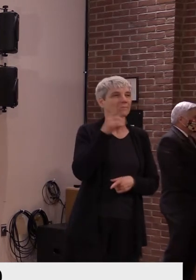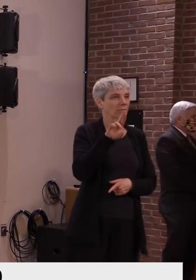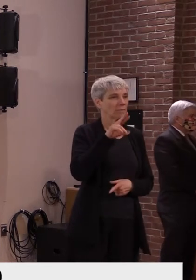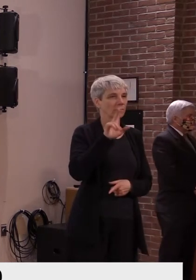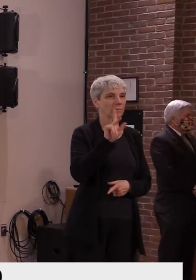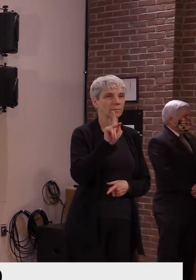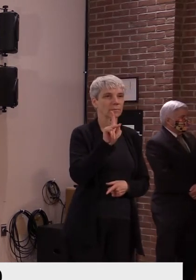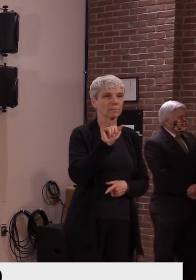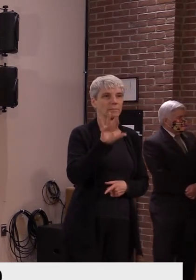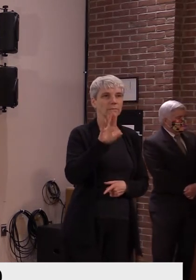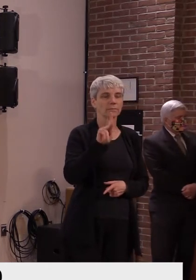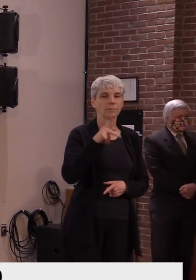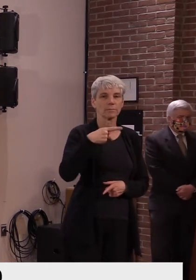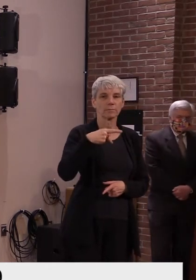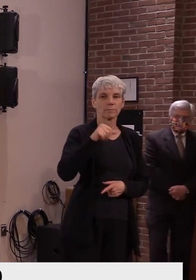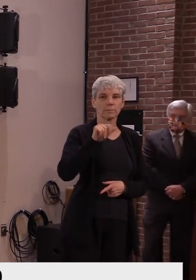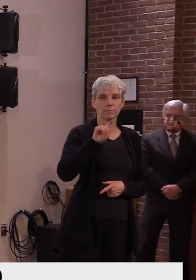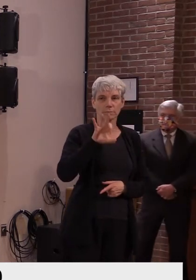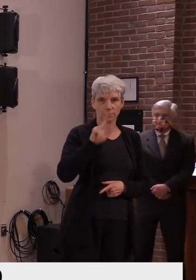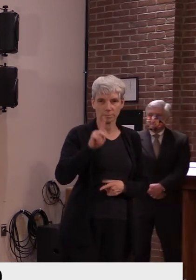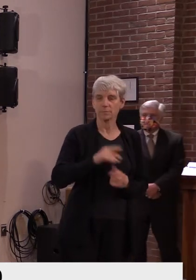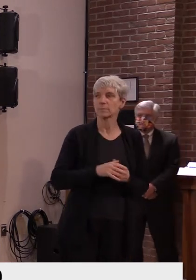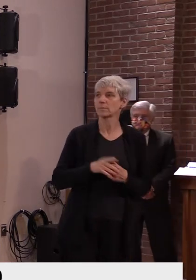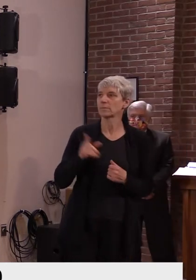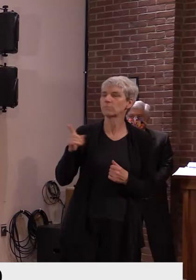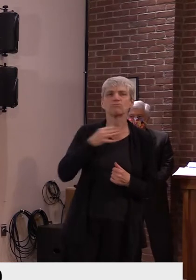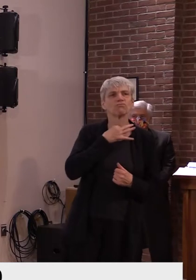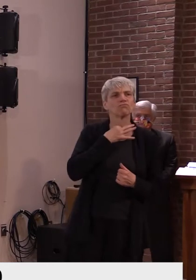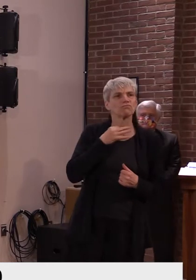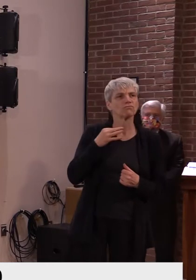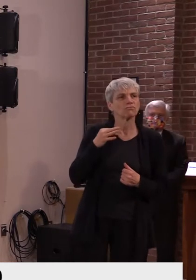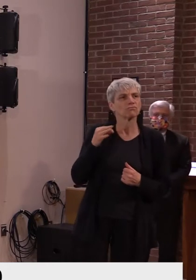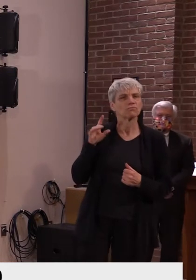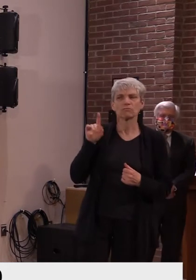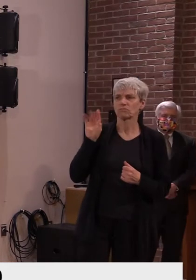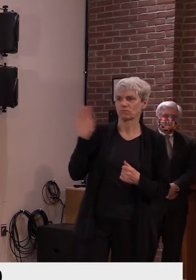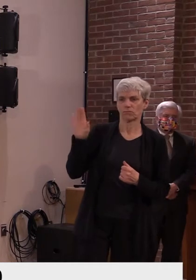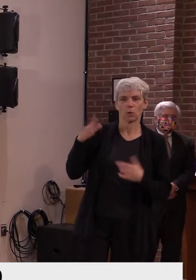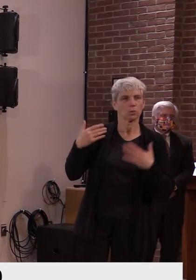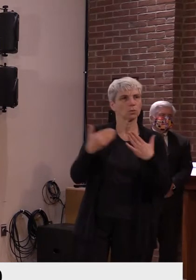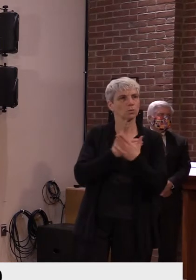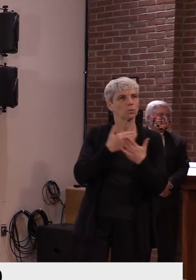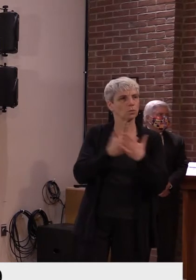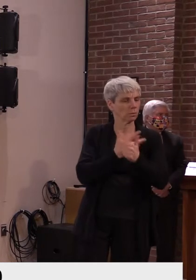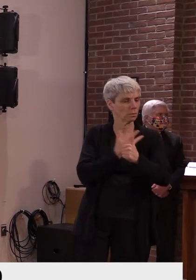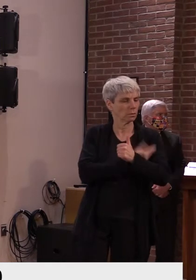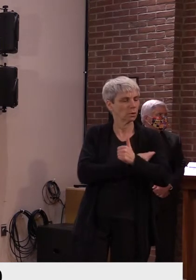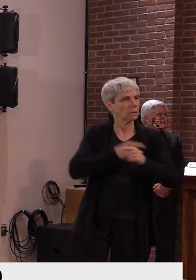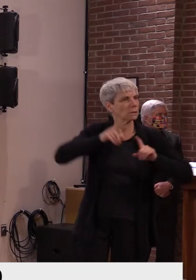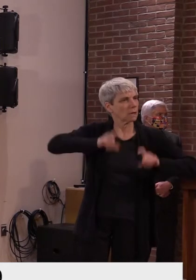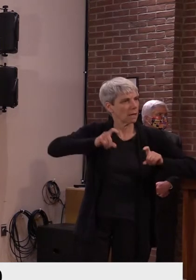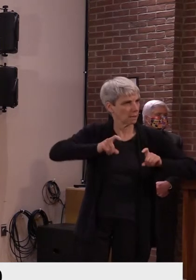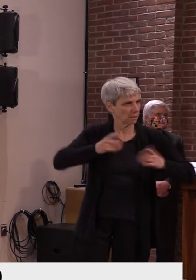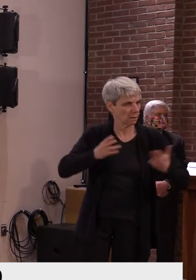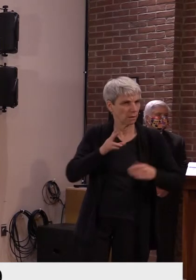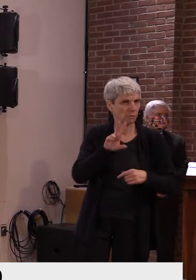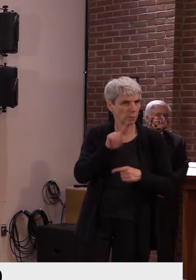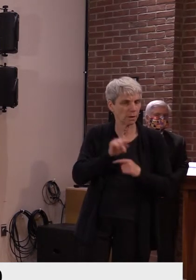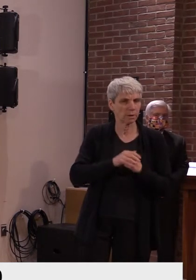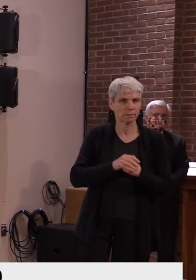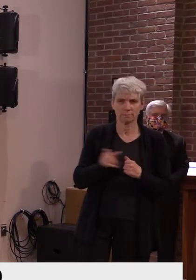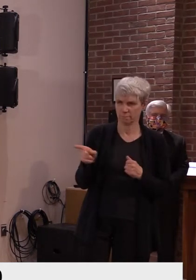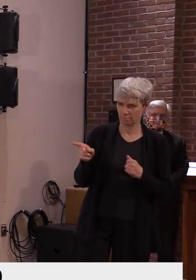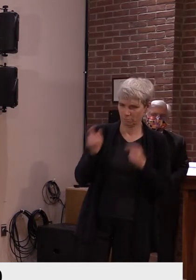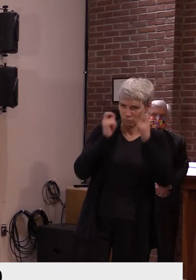dealing with the new vaccine trial. I'm just wondering, you know, specifically, why Vermont?